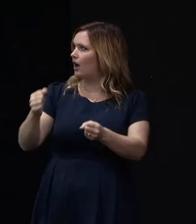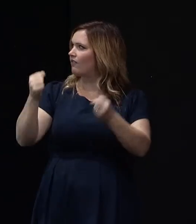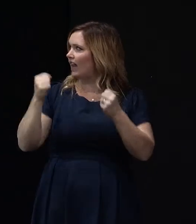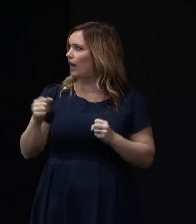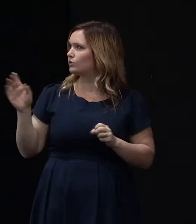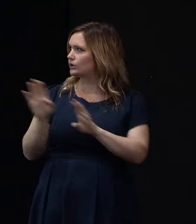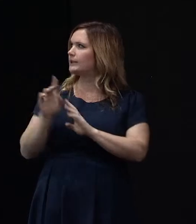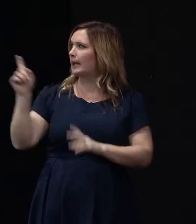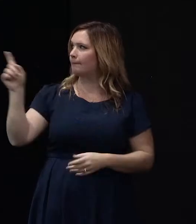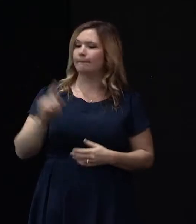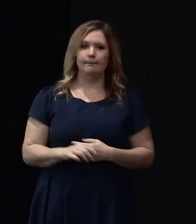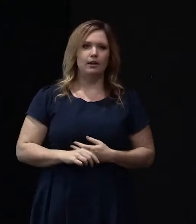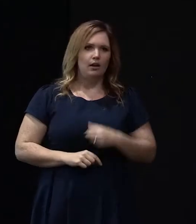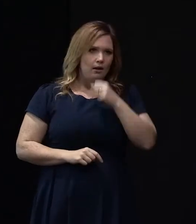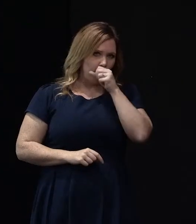situation.